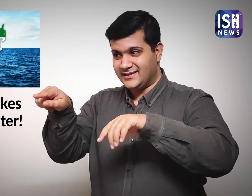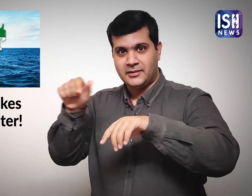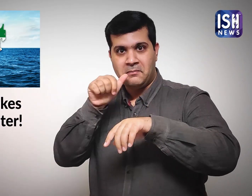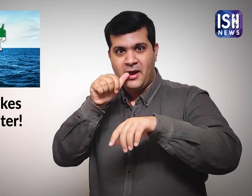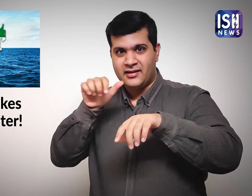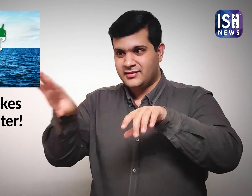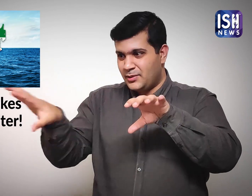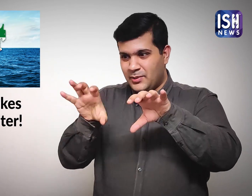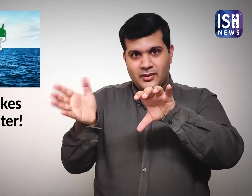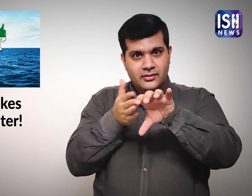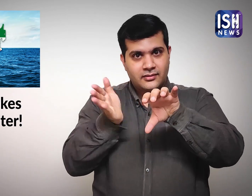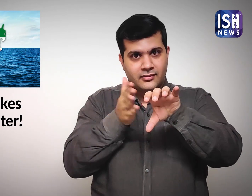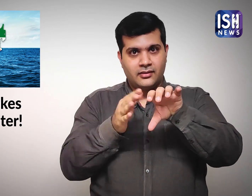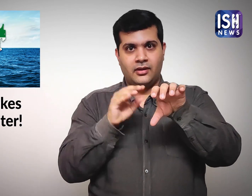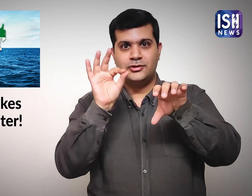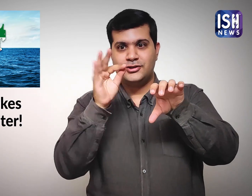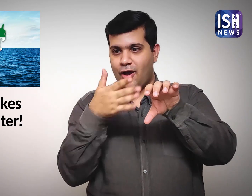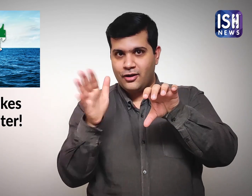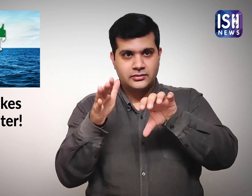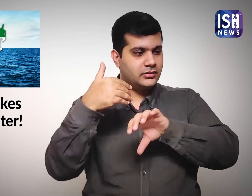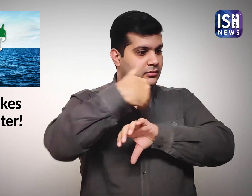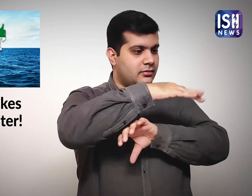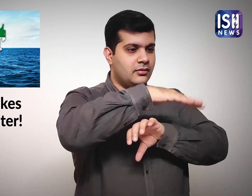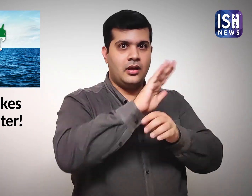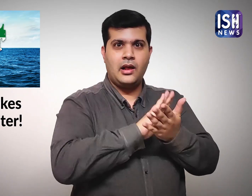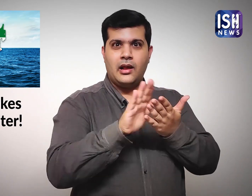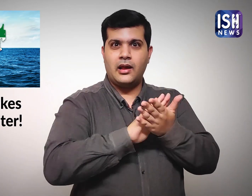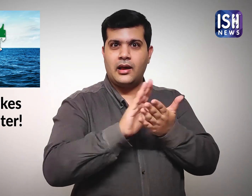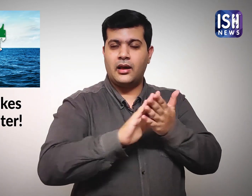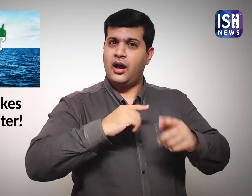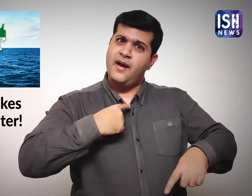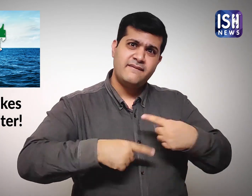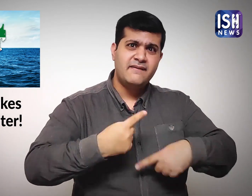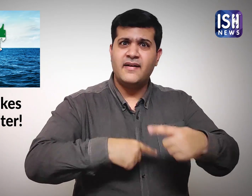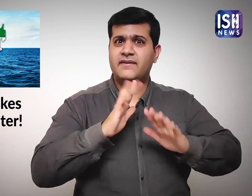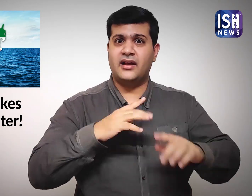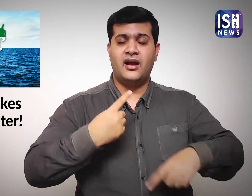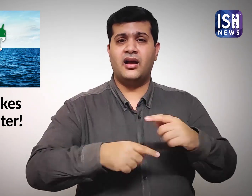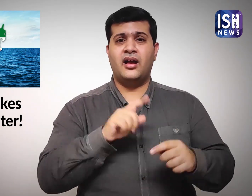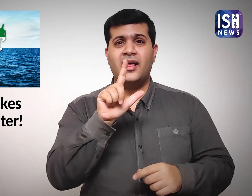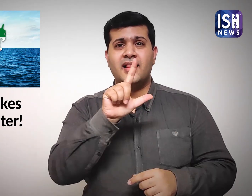Every day billions of litres of ocean water is cleaned this way which is used by people.